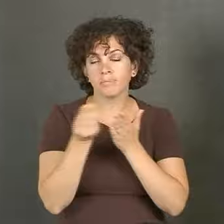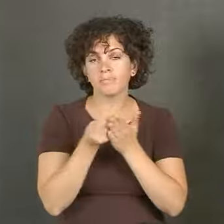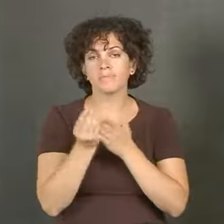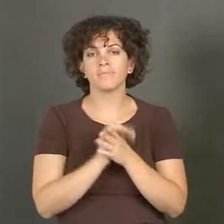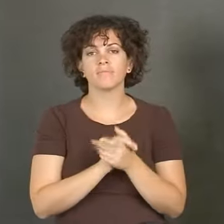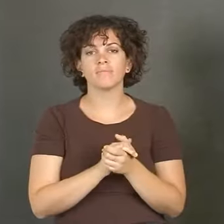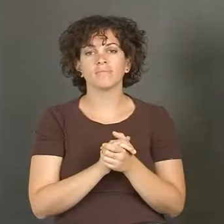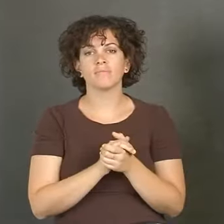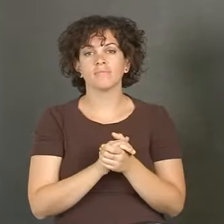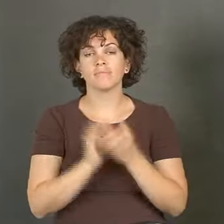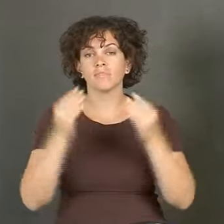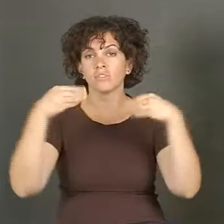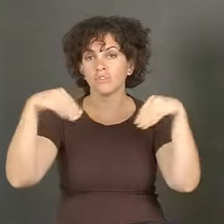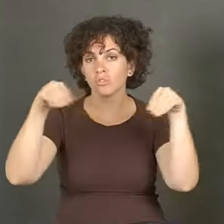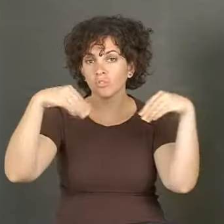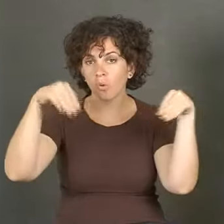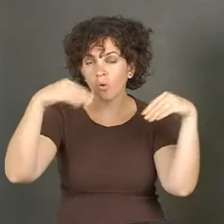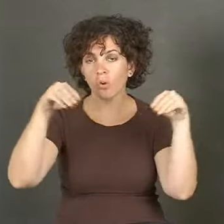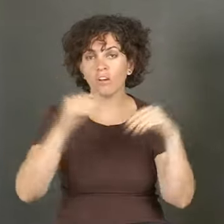Shopping. Store.